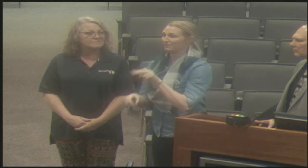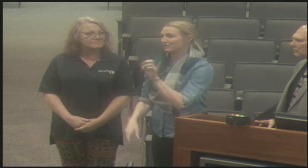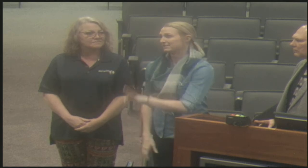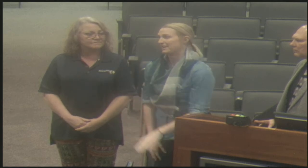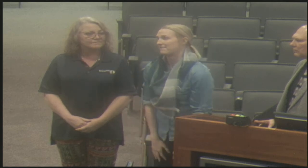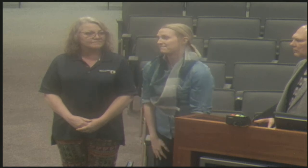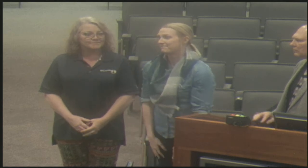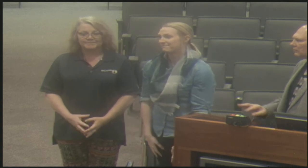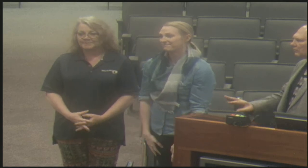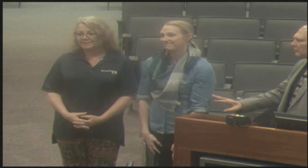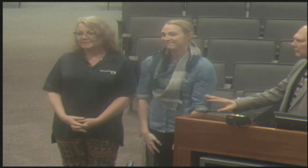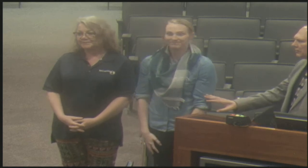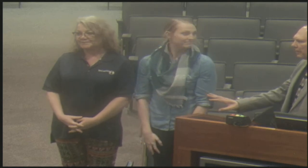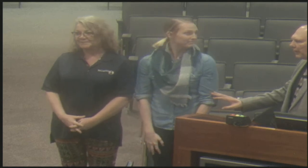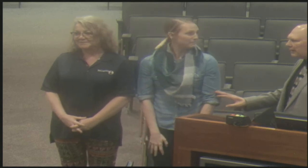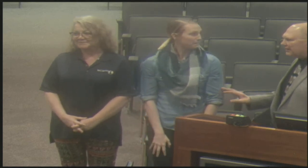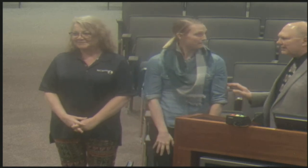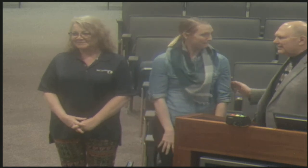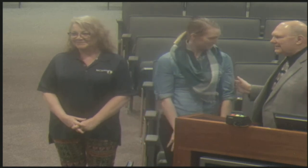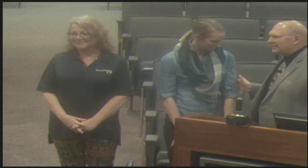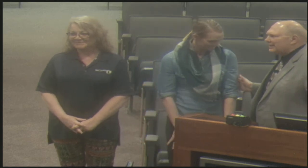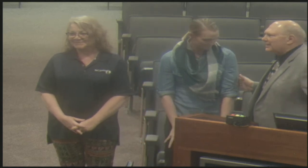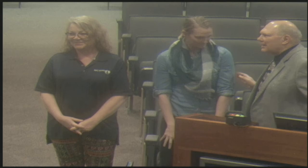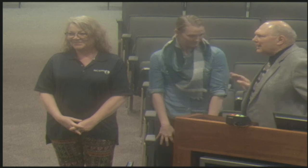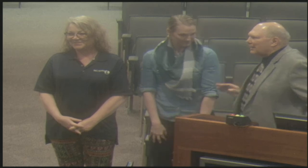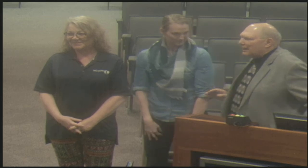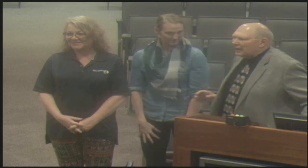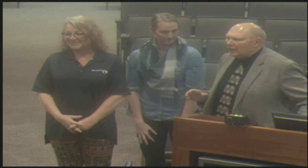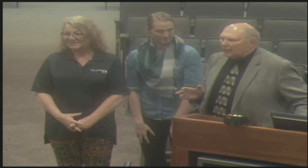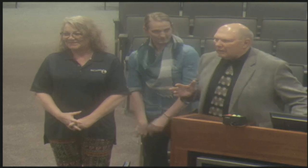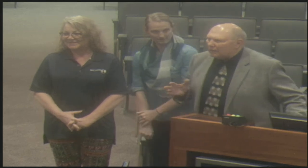decide to become an interpreter or something like that in the future.